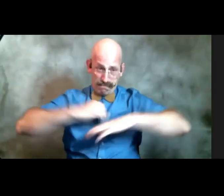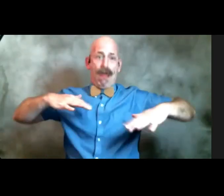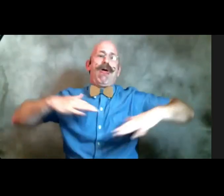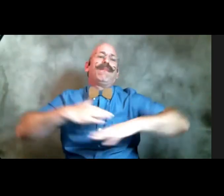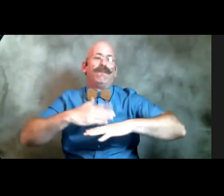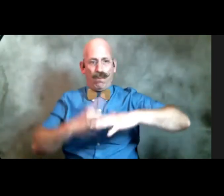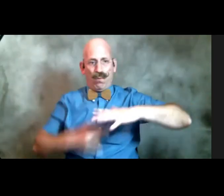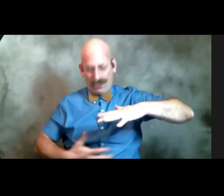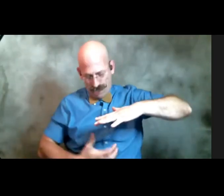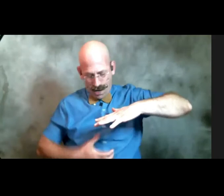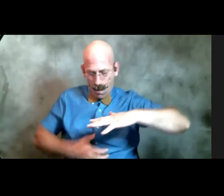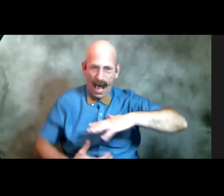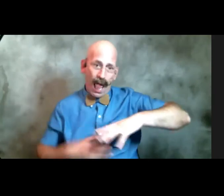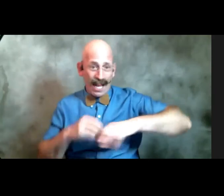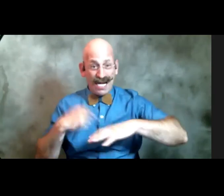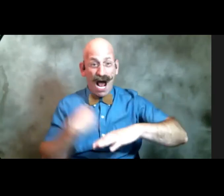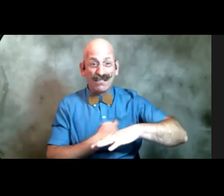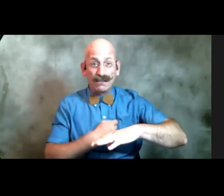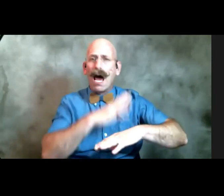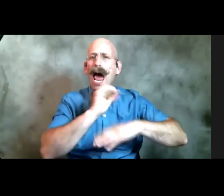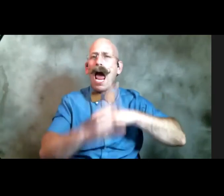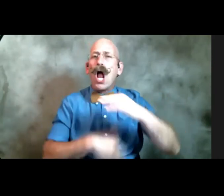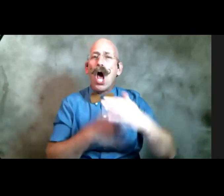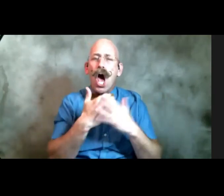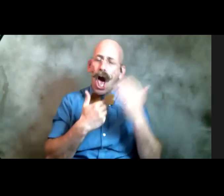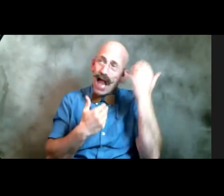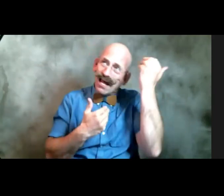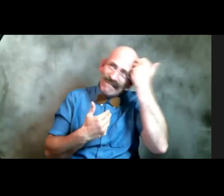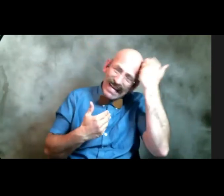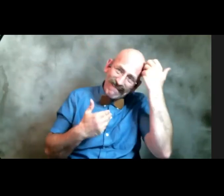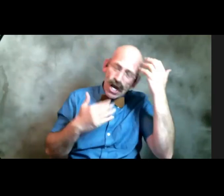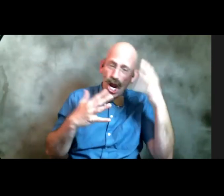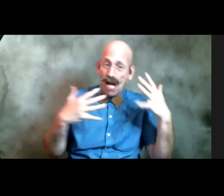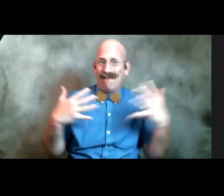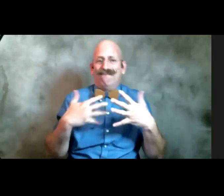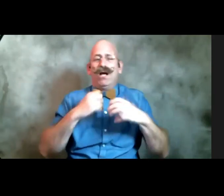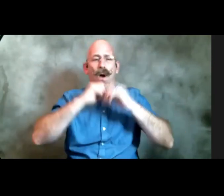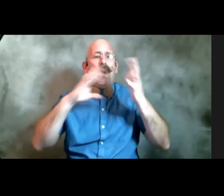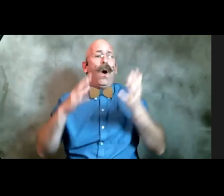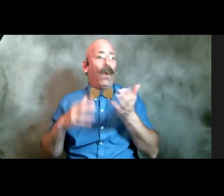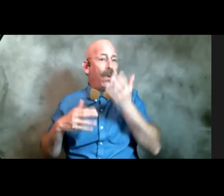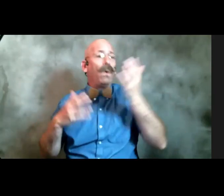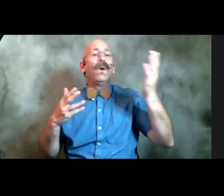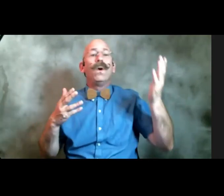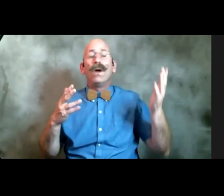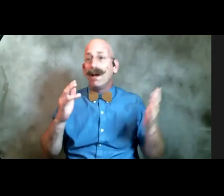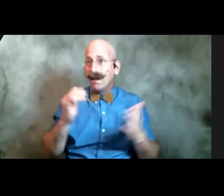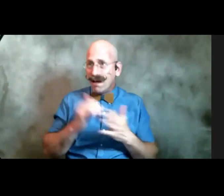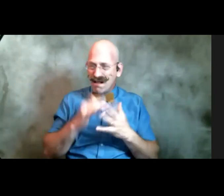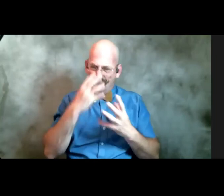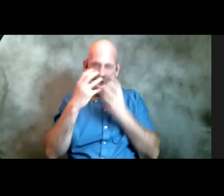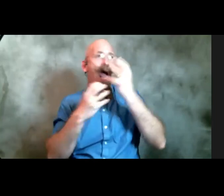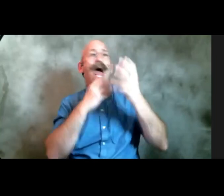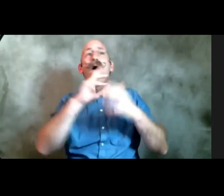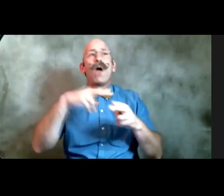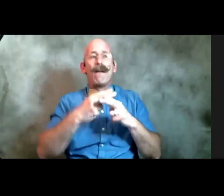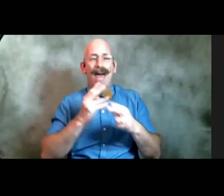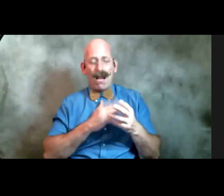us and all the fevered fearlets that howl about our quarrels